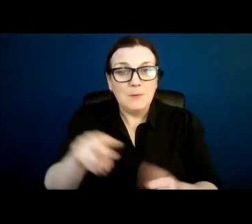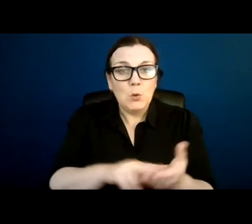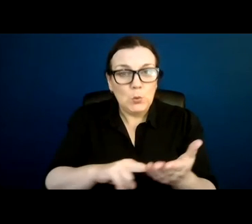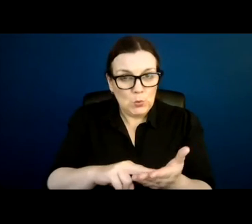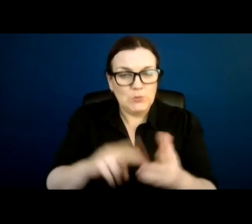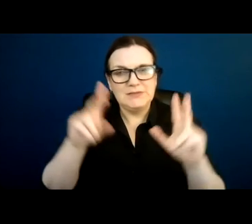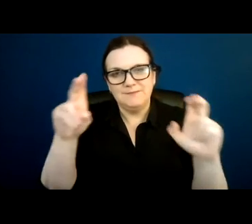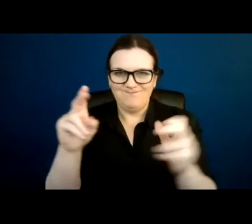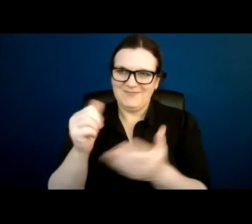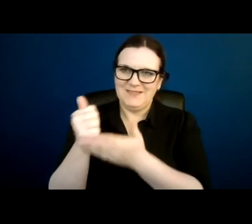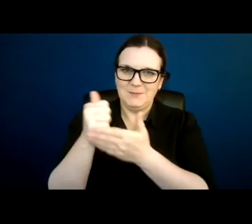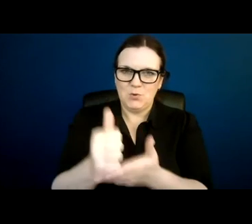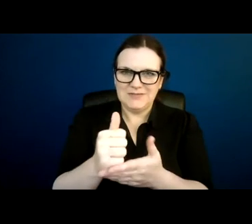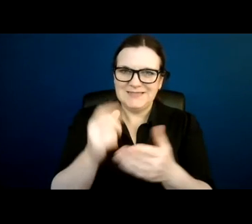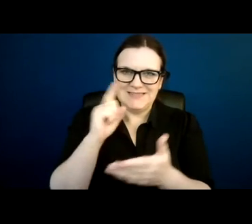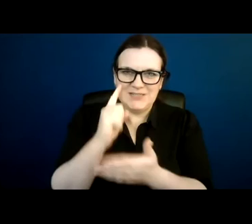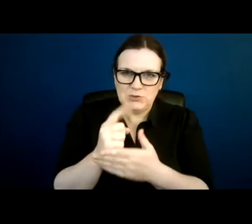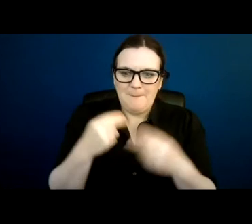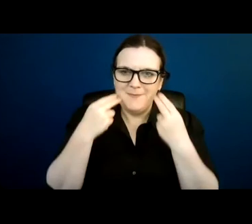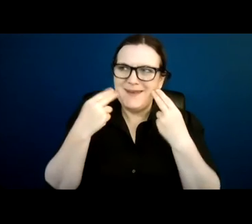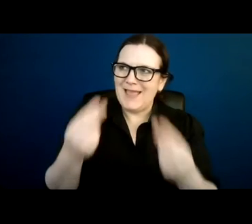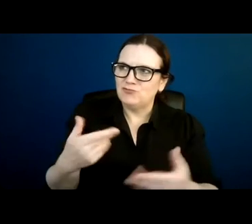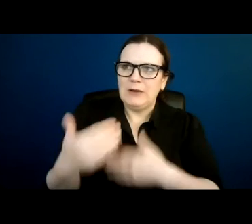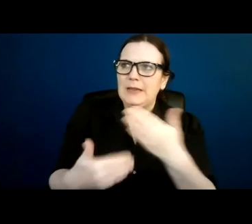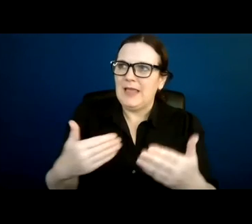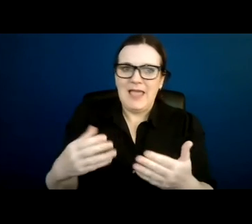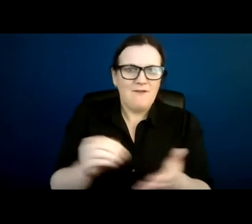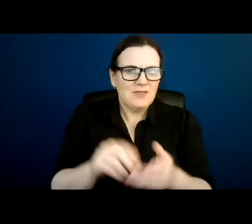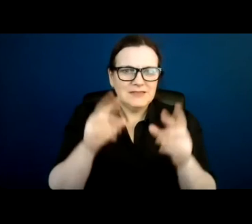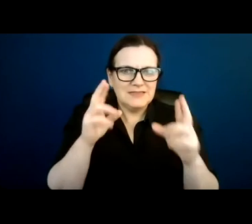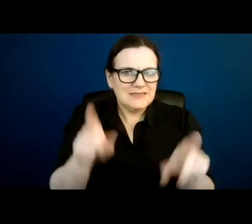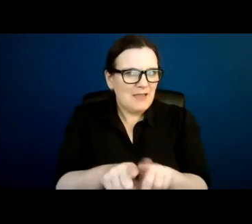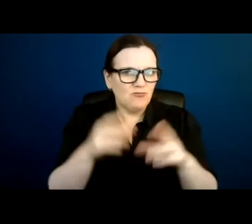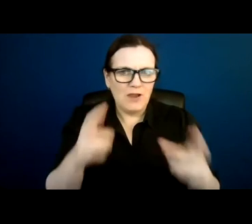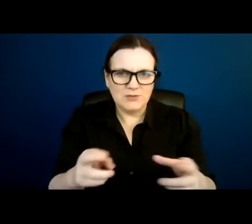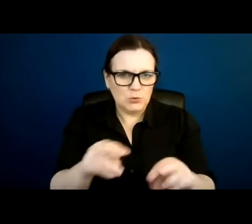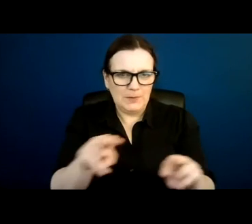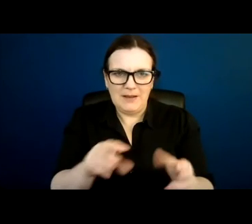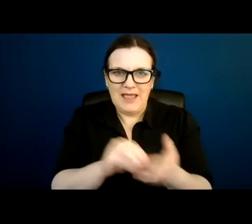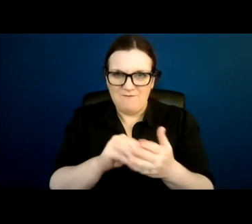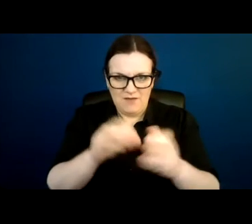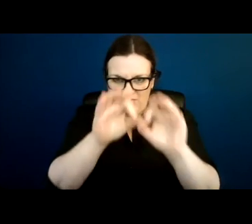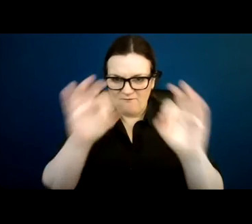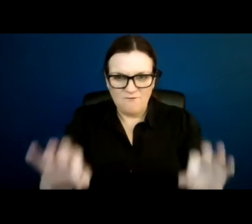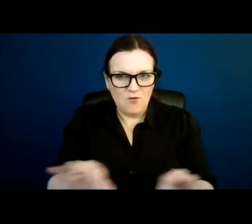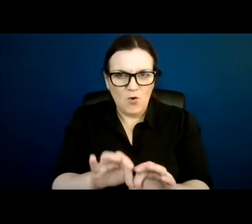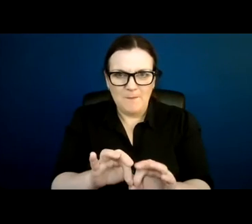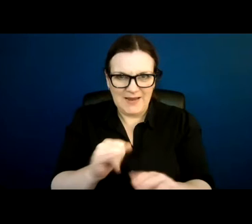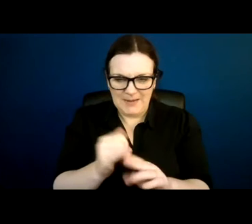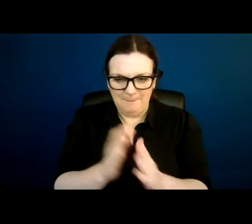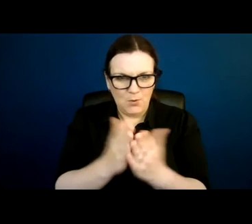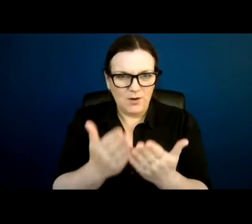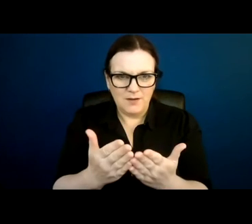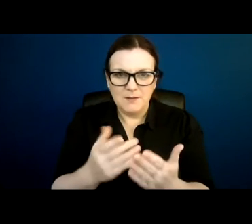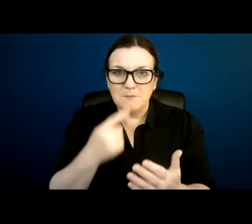decision-making naturally have the same right to use it as people who come upon a form in a book. But